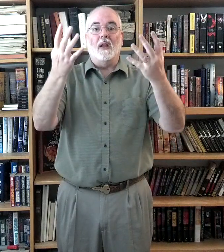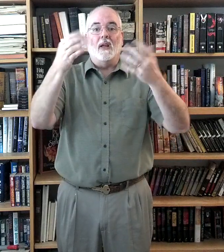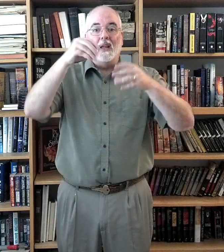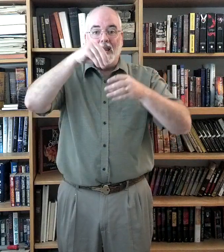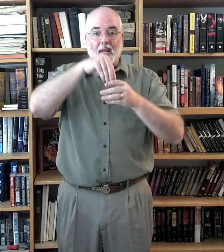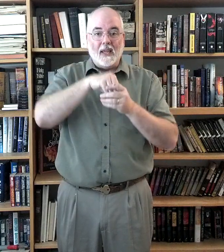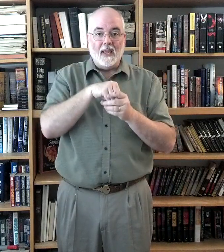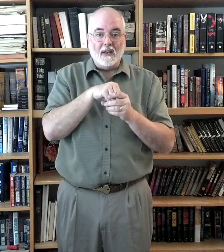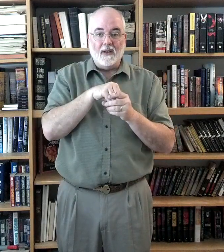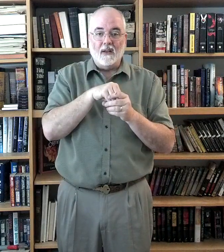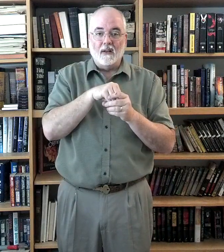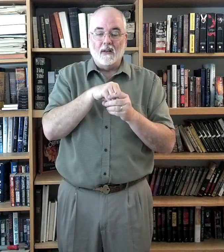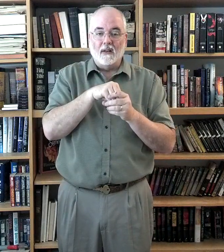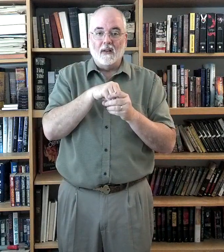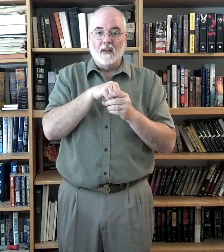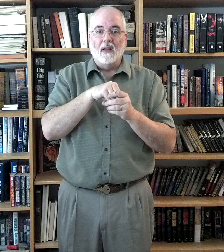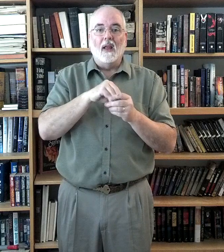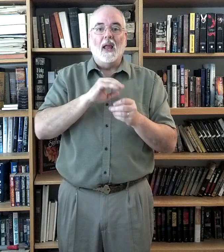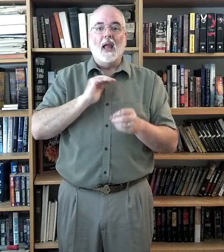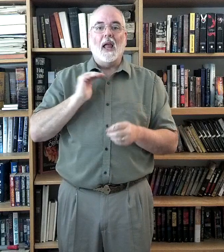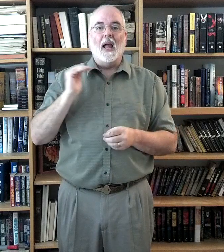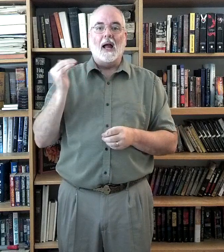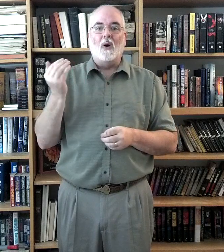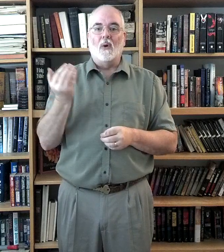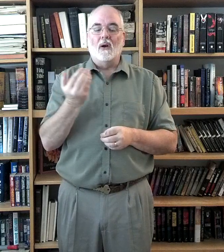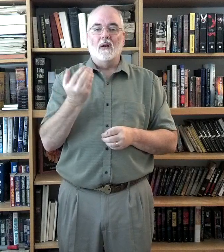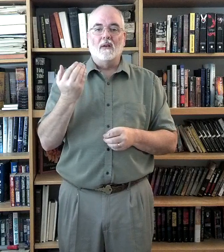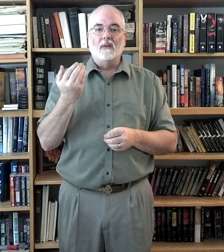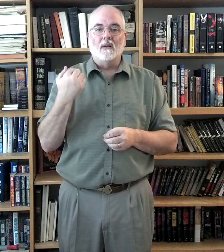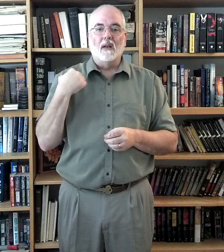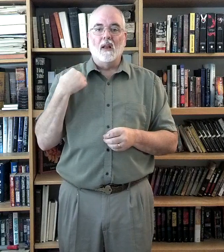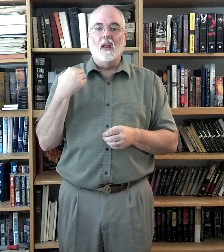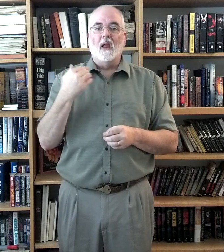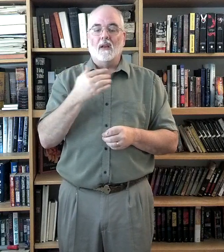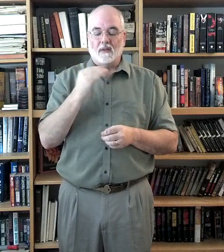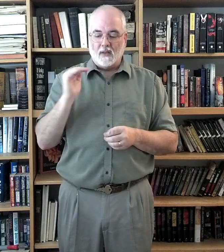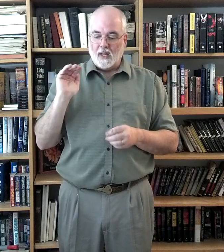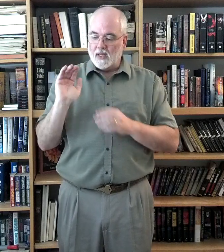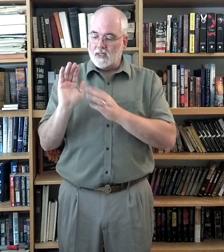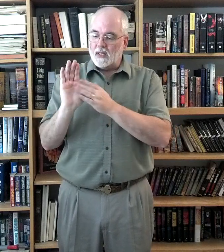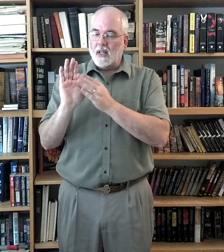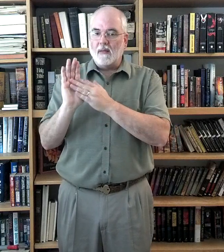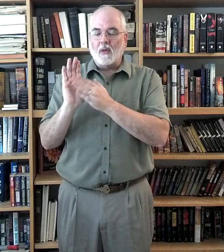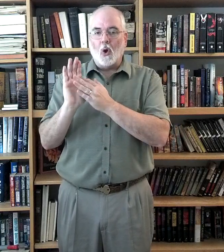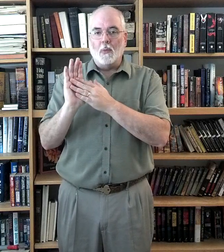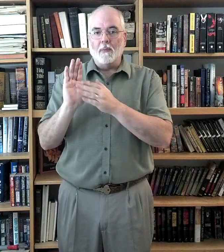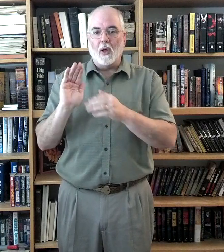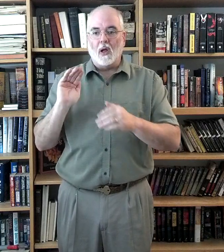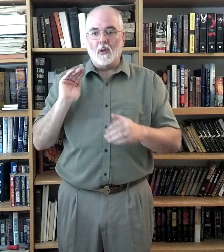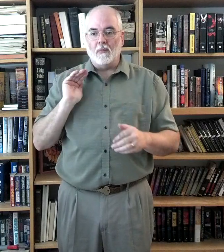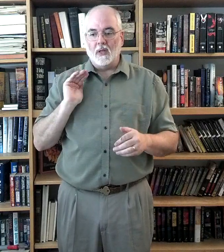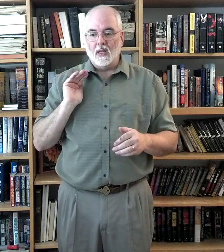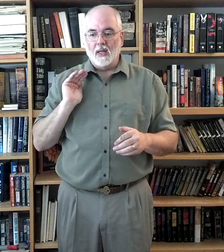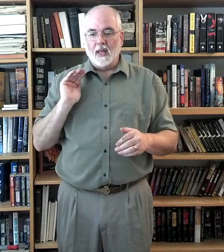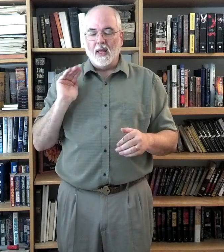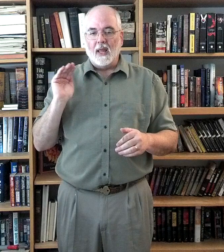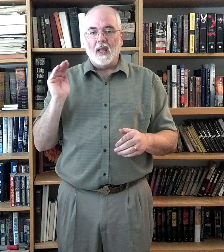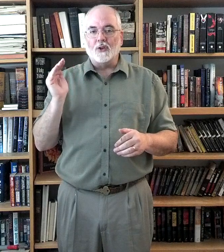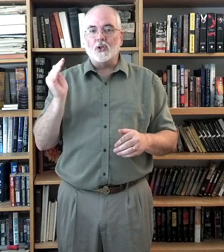In our, and his open palm, and it's just